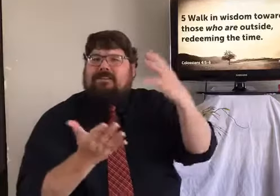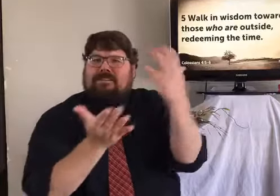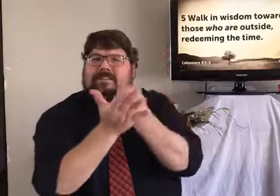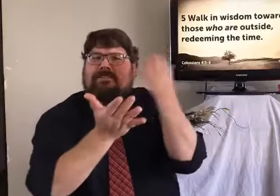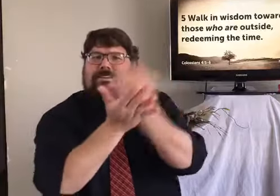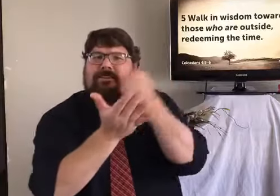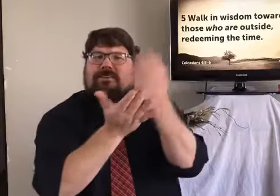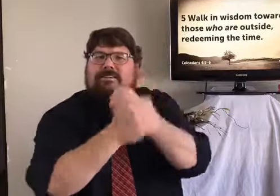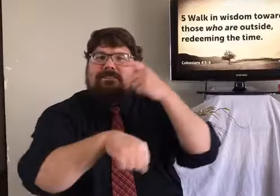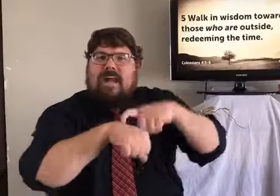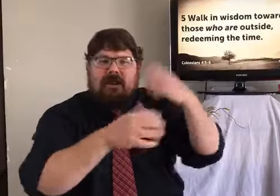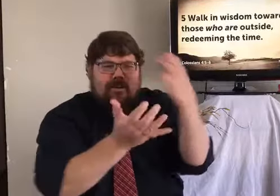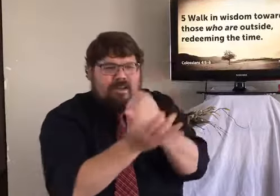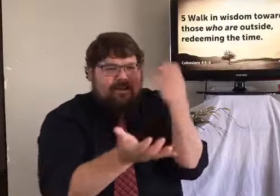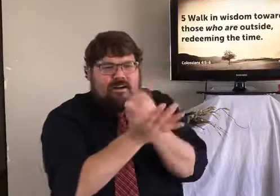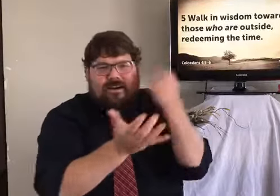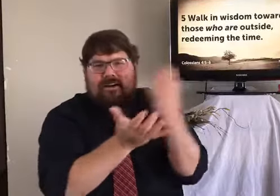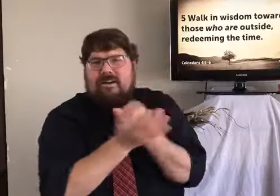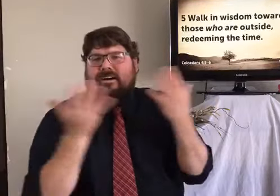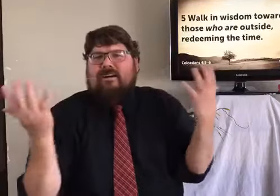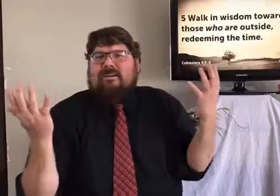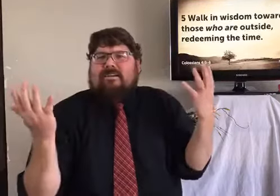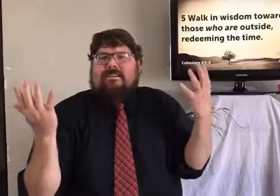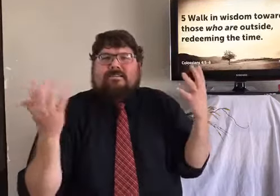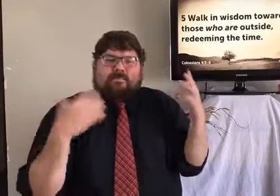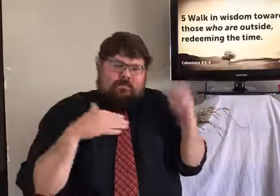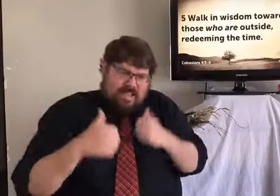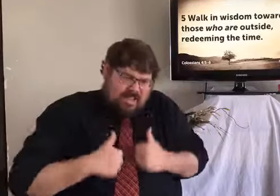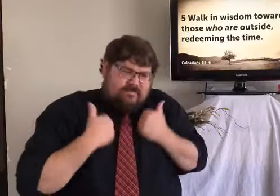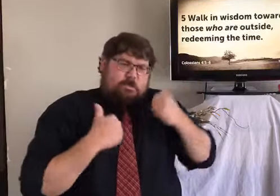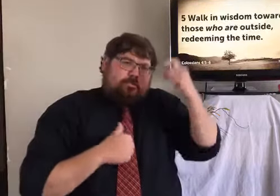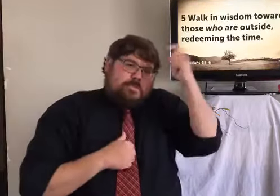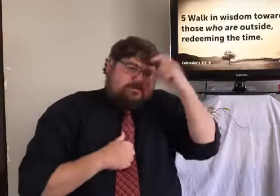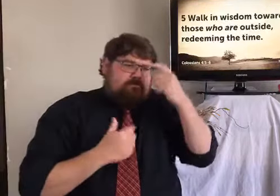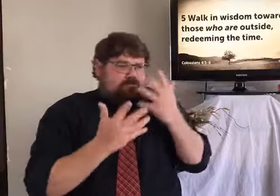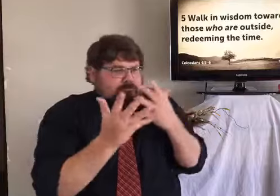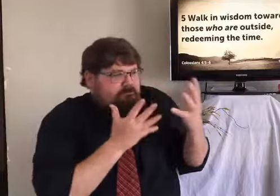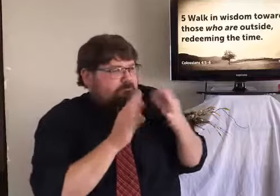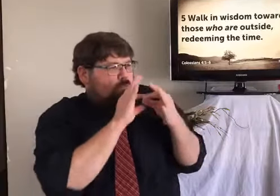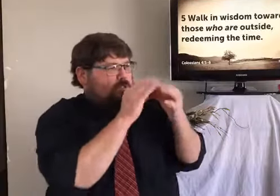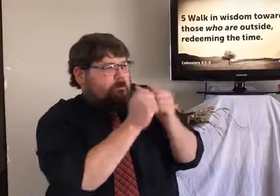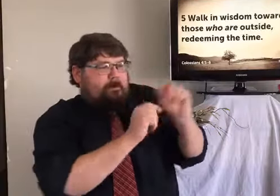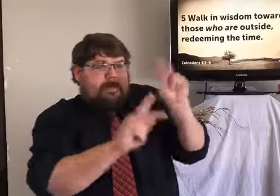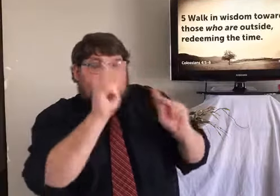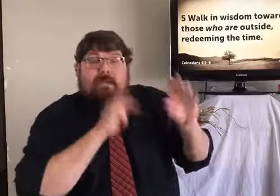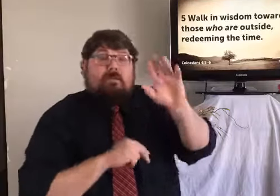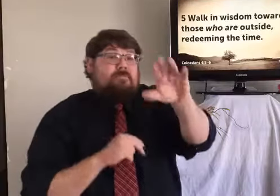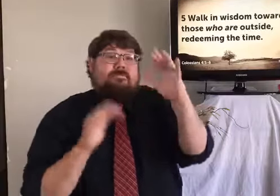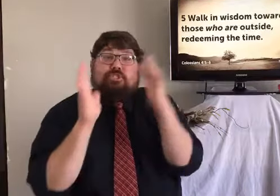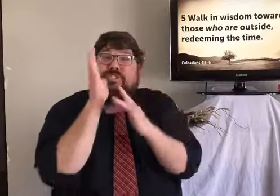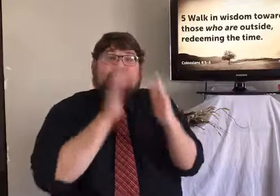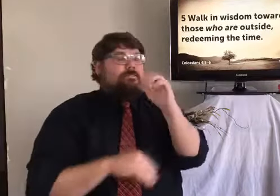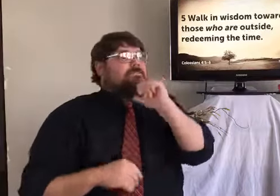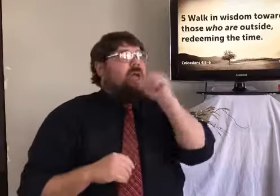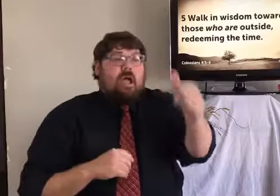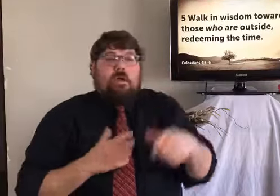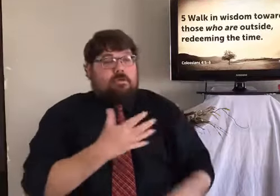of the local church, walk in wisdom toward those who are outside, redeeming the time. Live in wisdom.